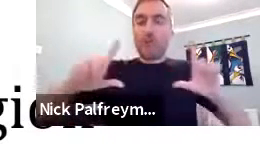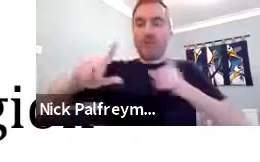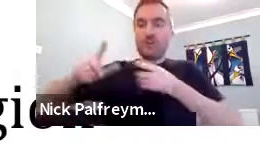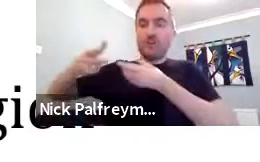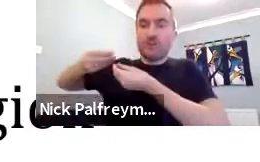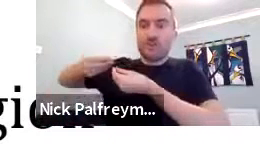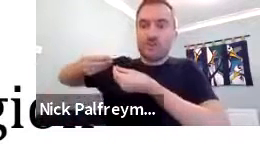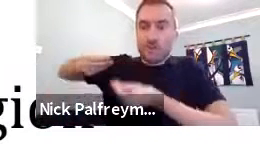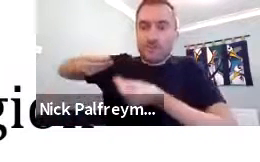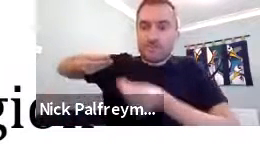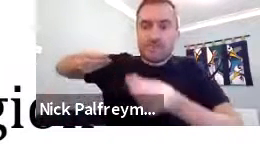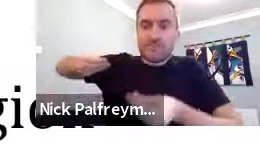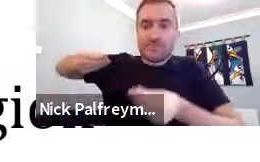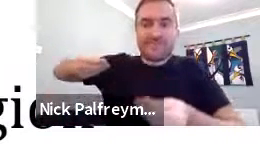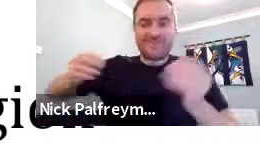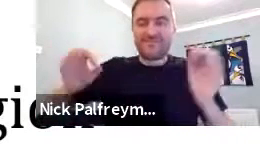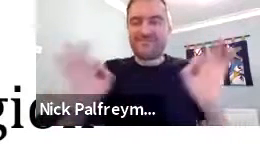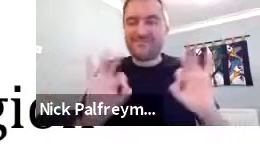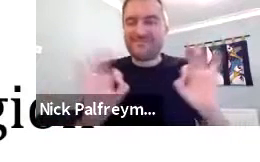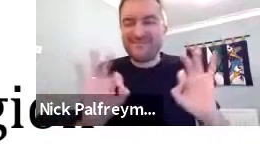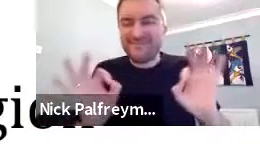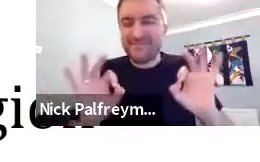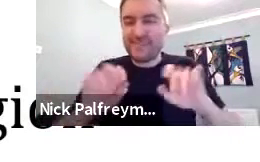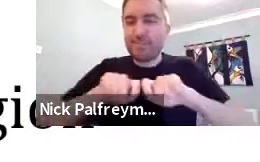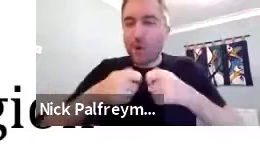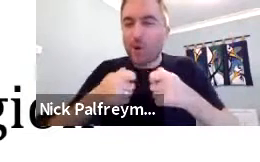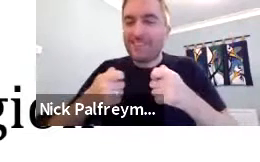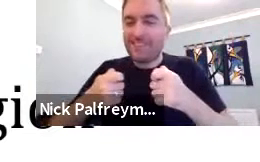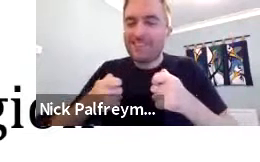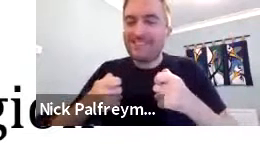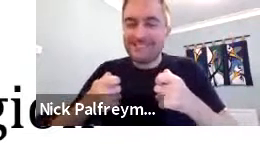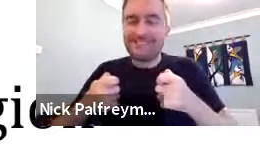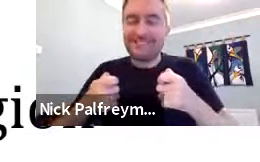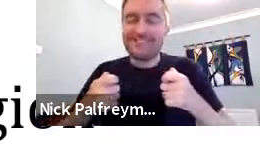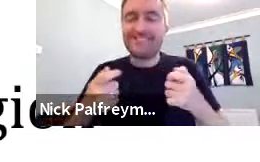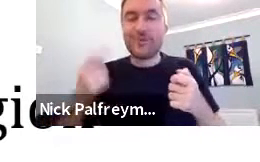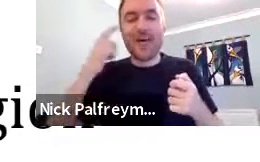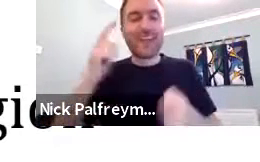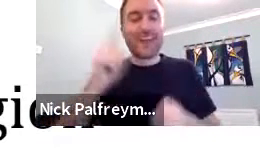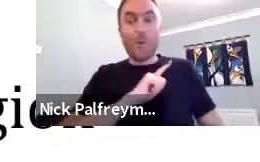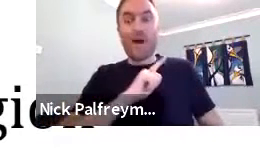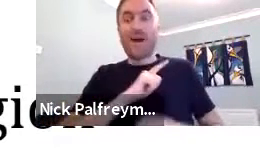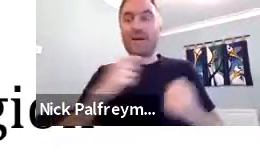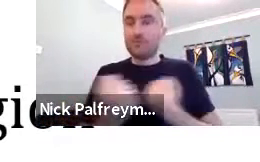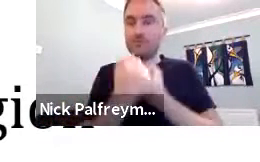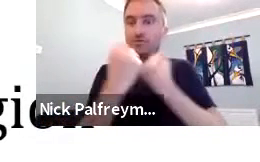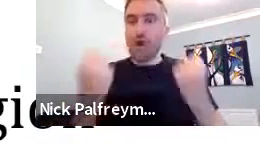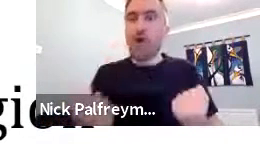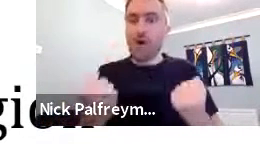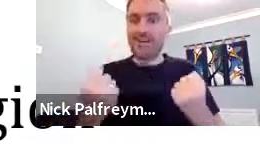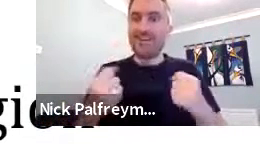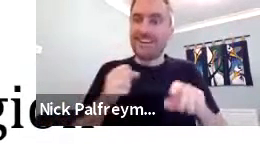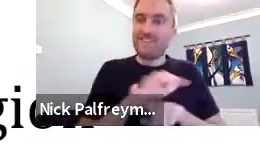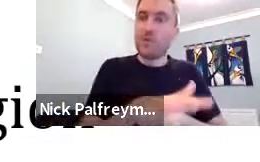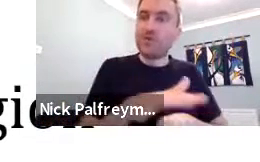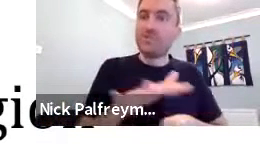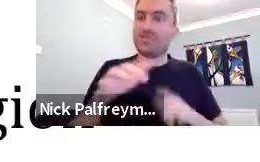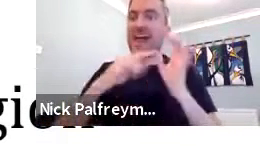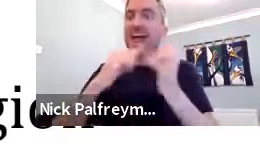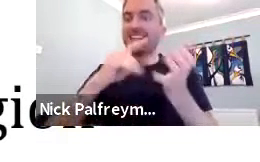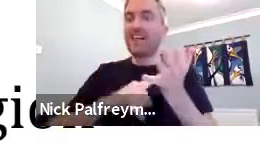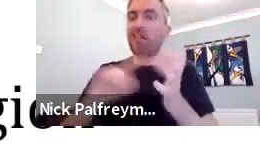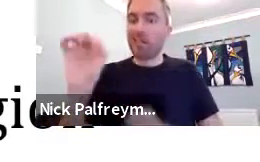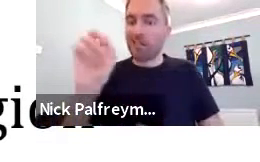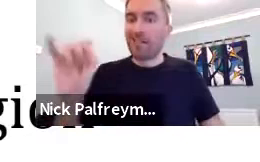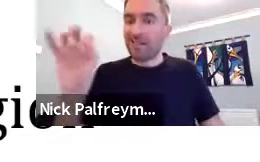So, the language transmission, if you like, was broken. So, I think that's why there's